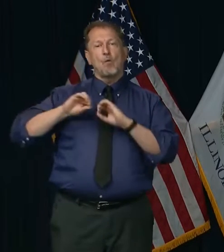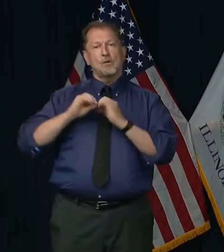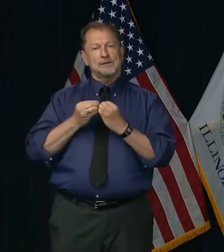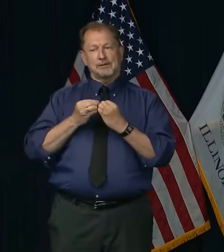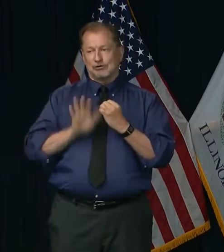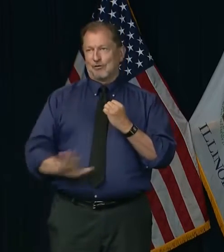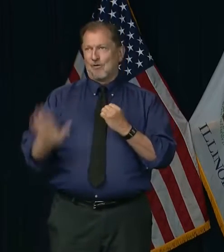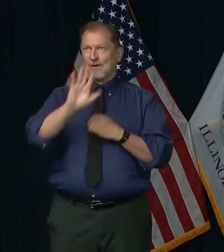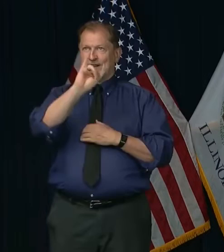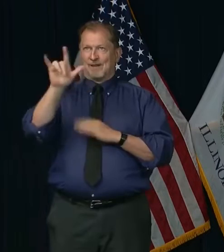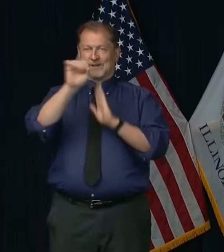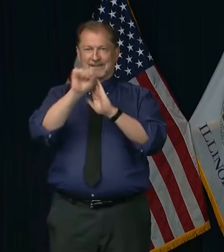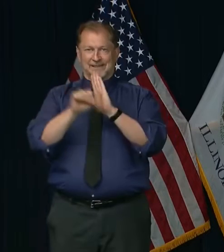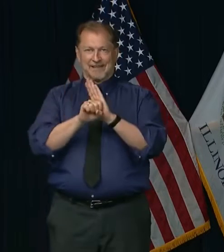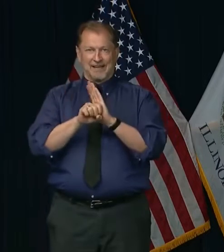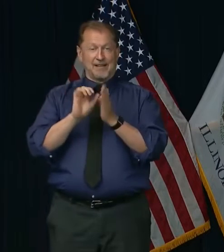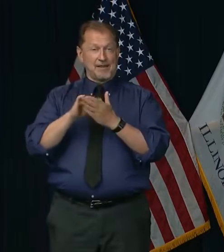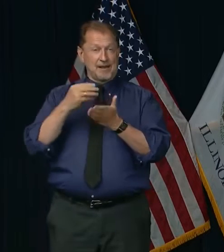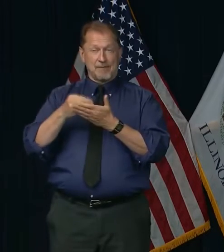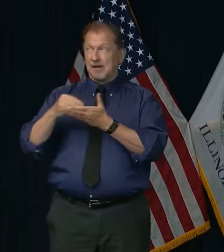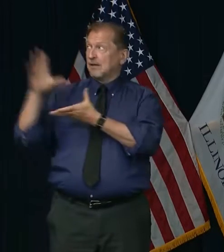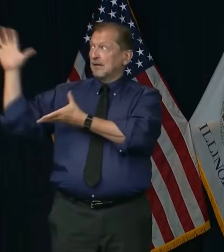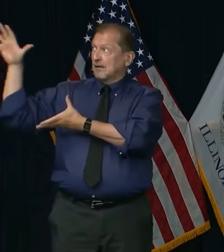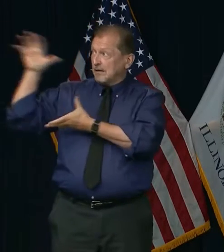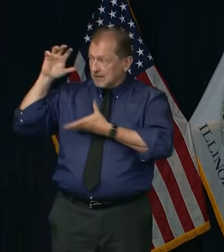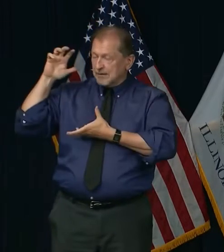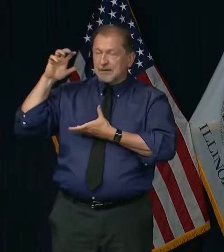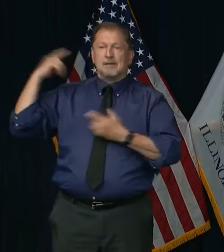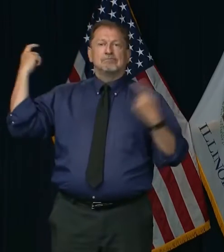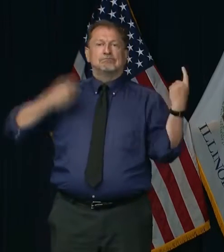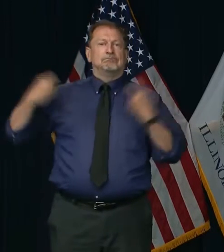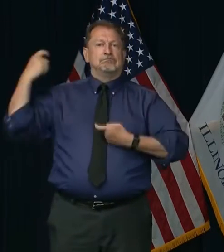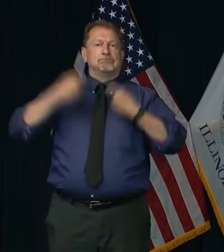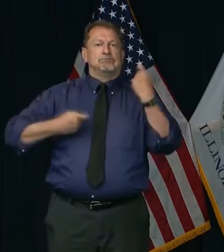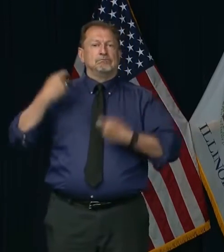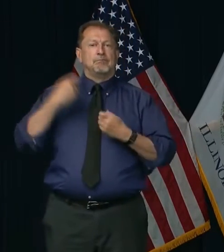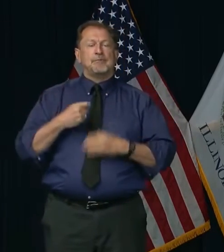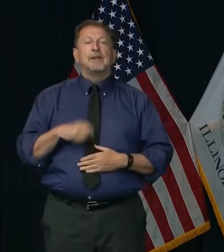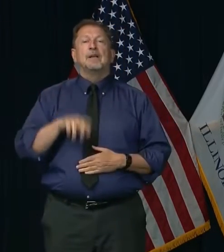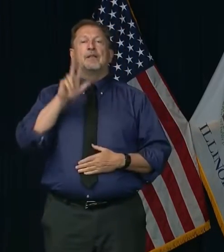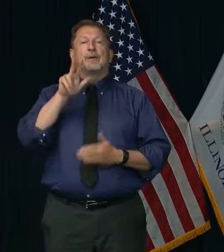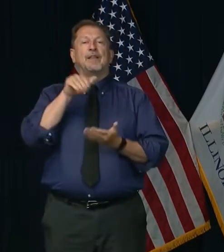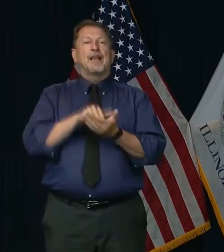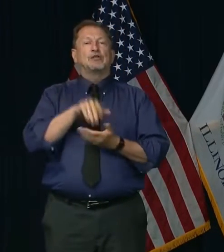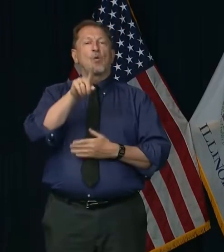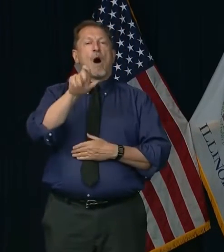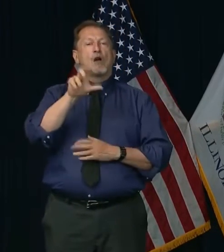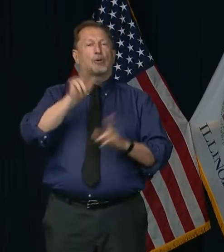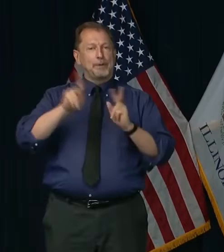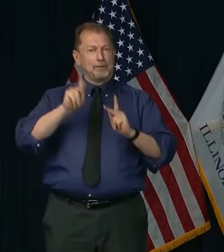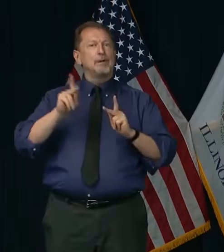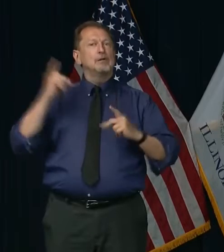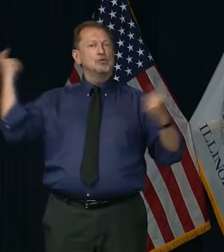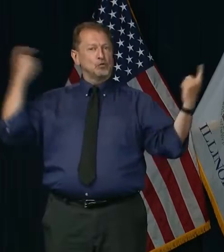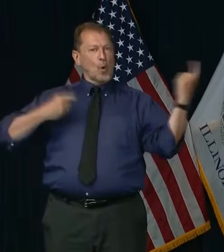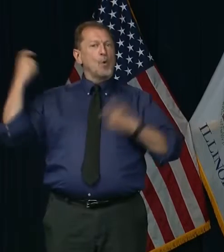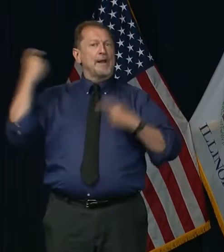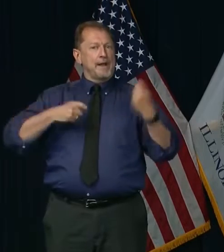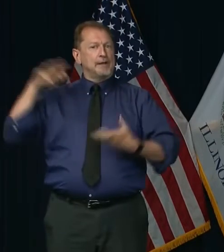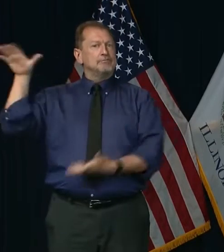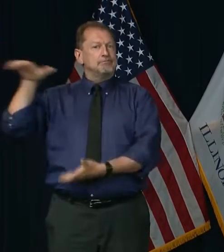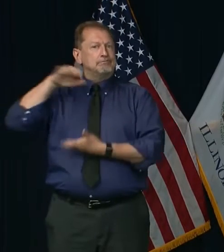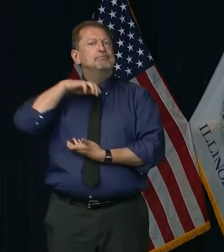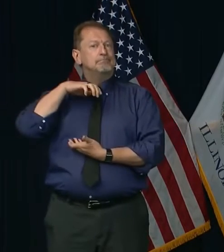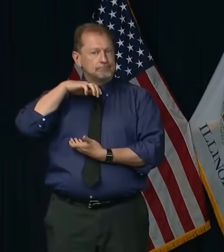This incredible effort is made possible by the more than 3,100 donors willing to give to their neighbors